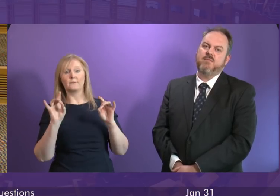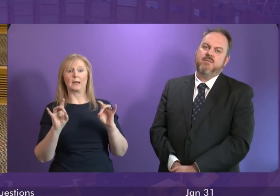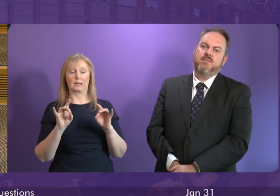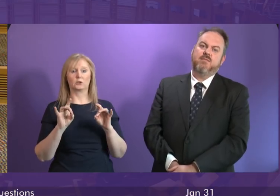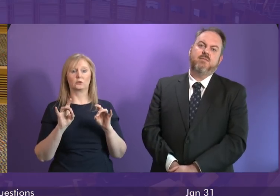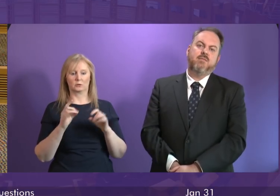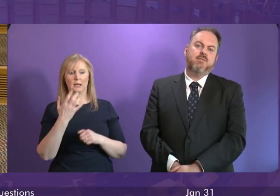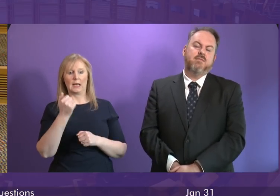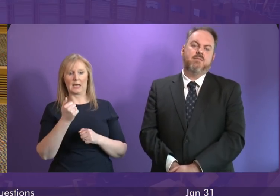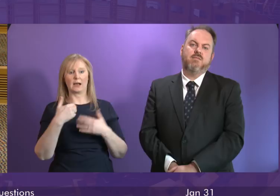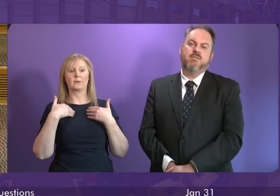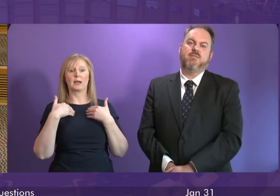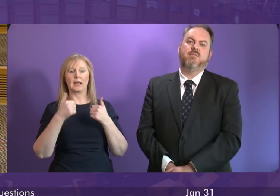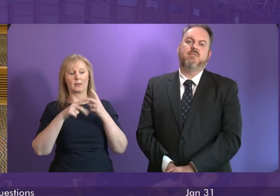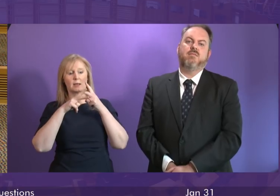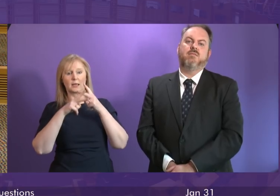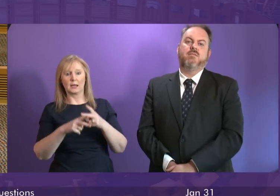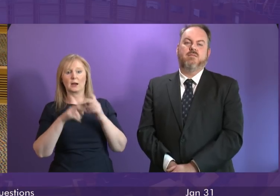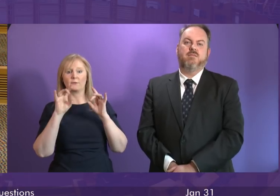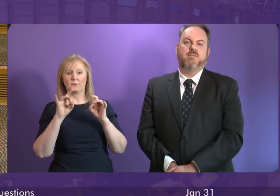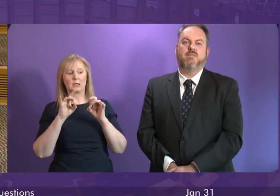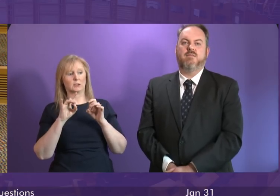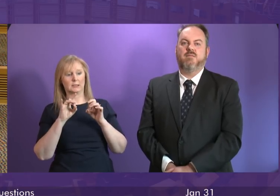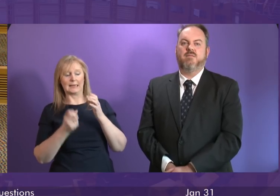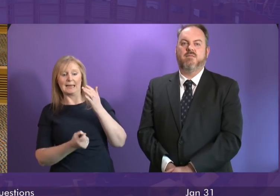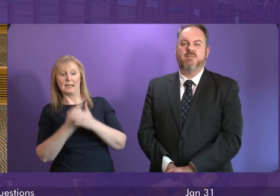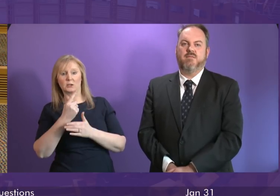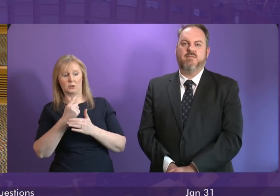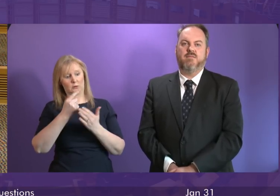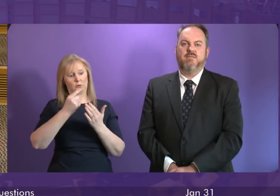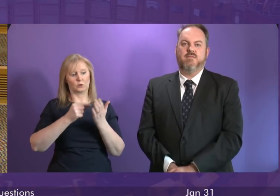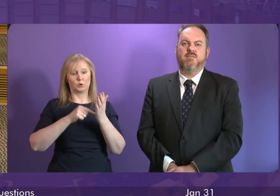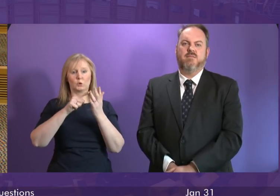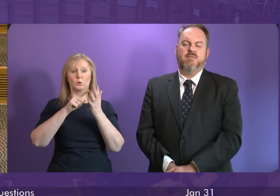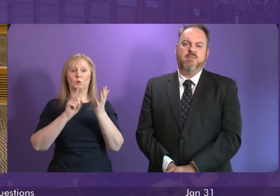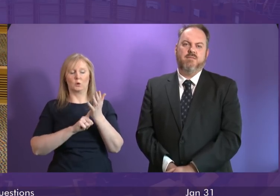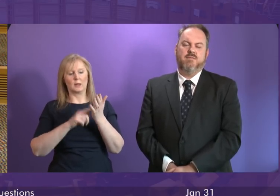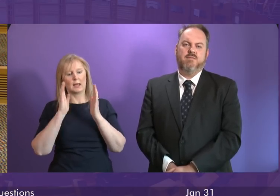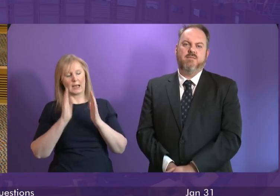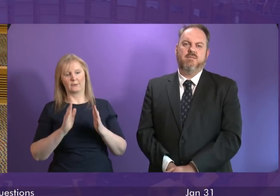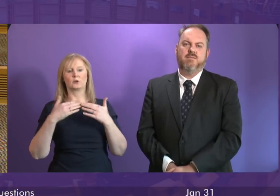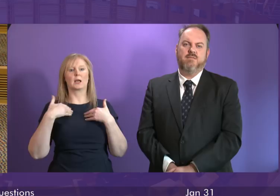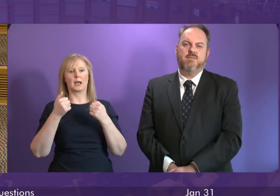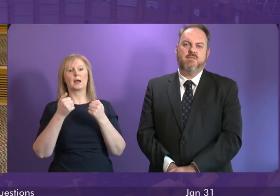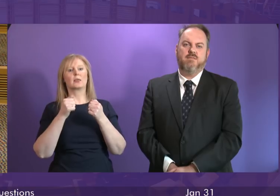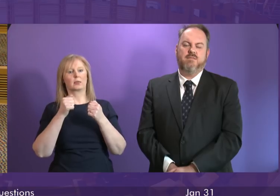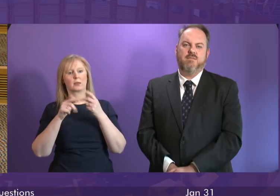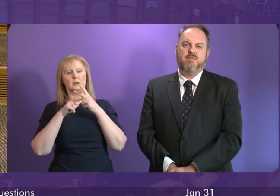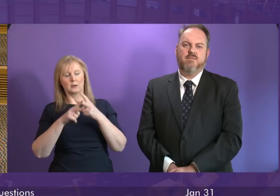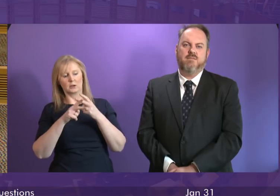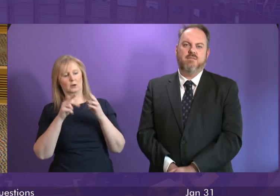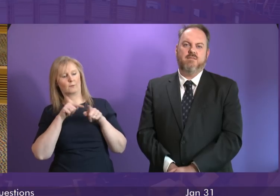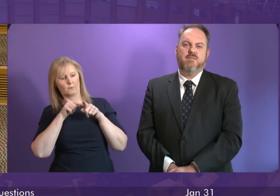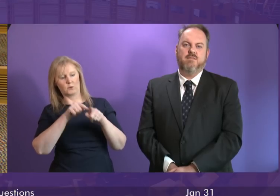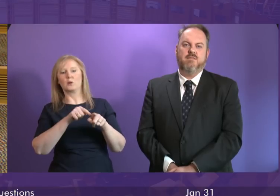is the health care infection incident assessment tool, which health boards are required to follow, and that is followed by infection prevention